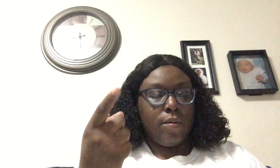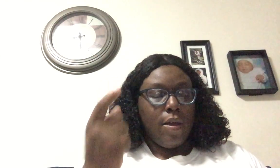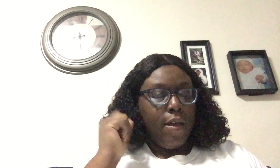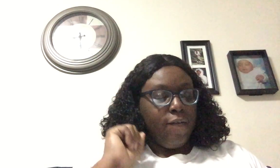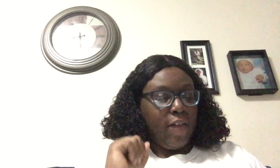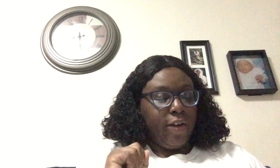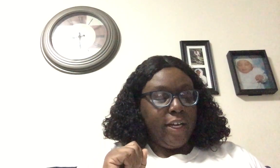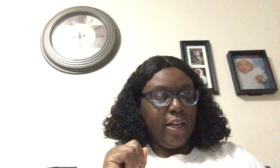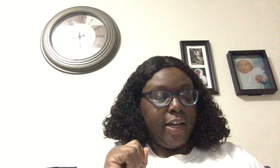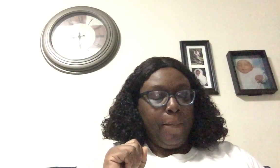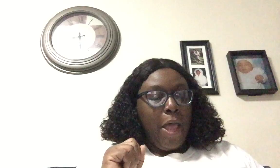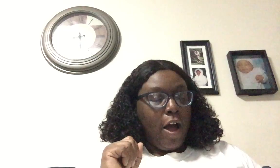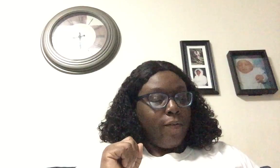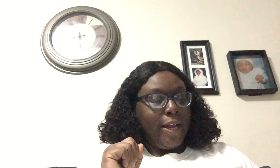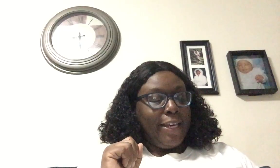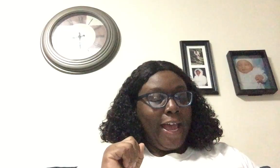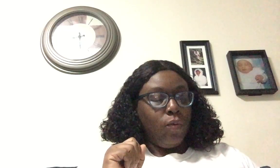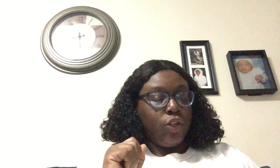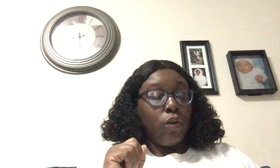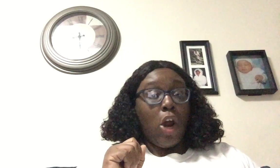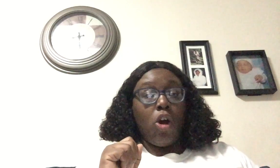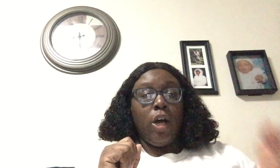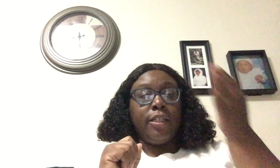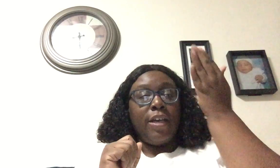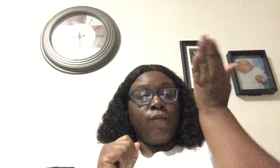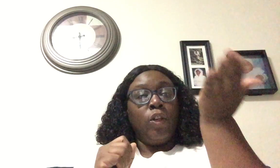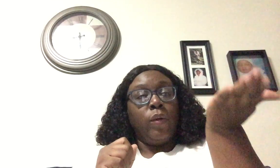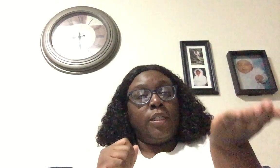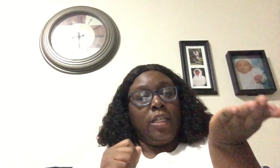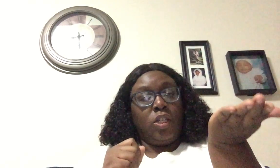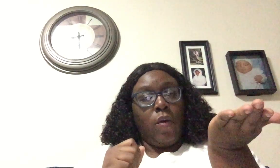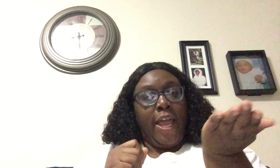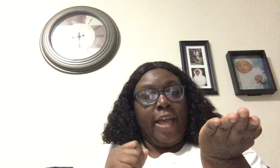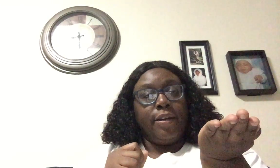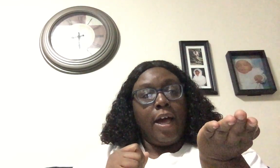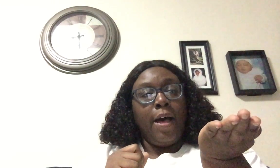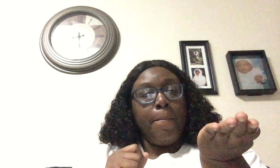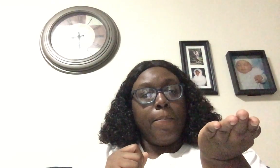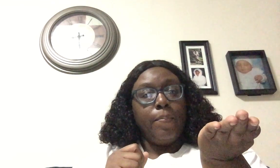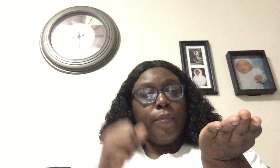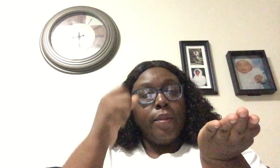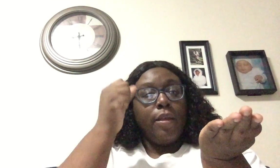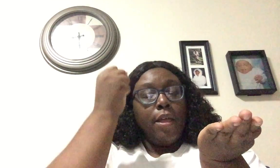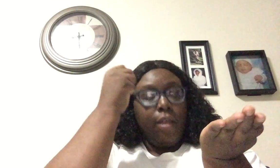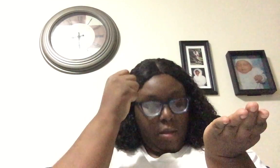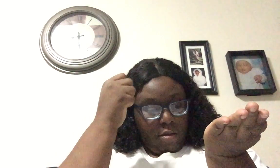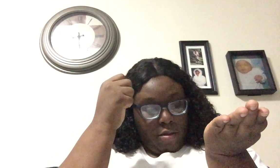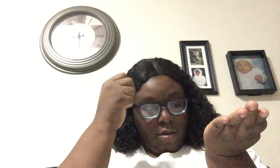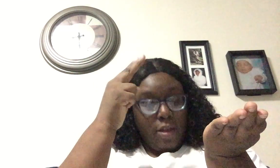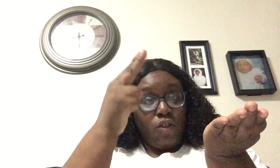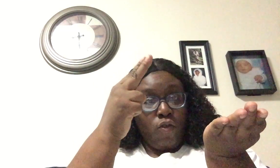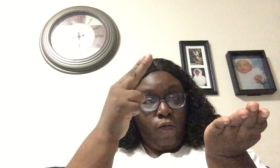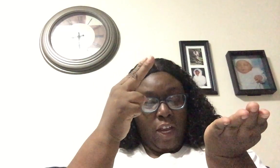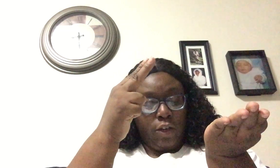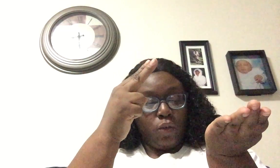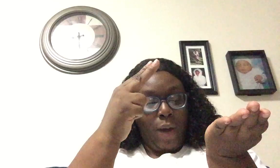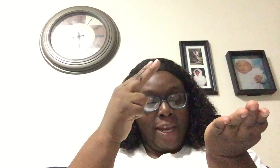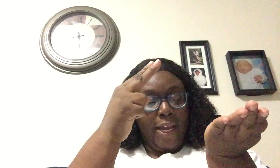Very good. All right, now we're doing our onset fluency. So hand up. Two fingers ready